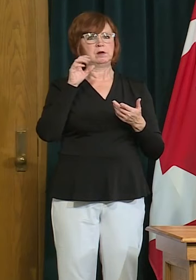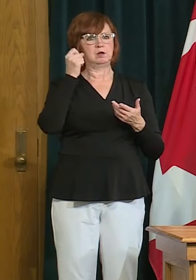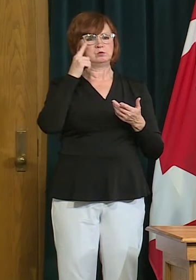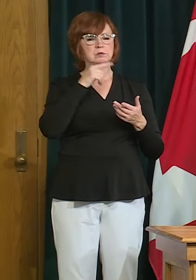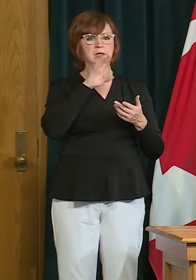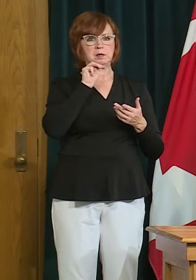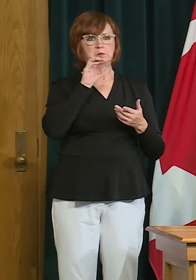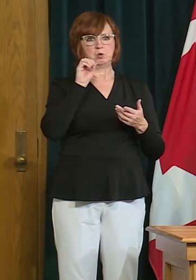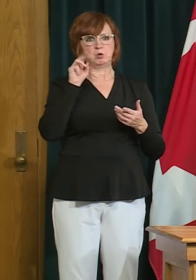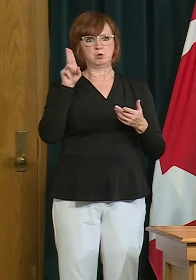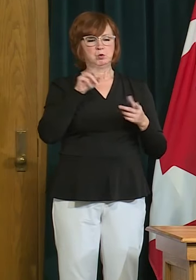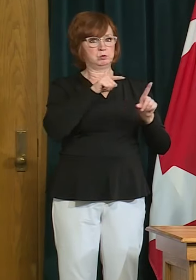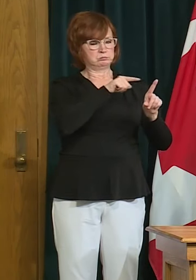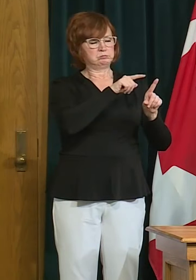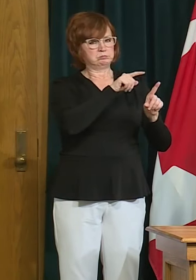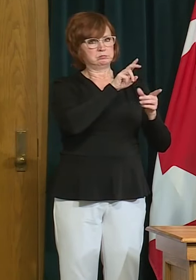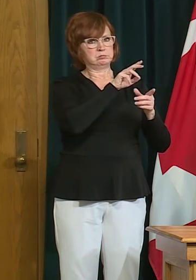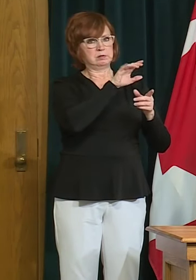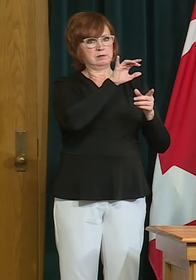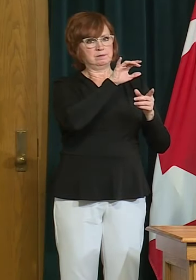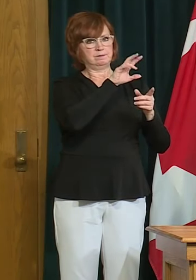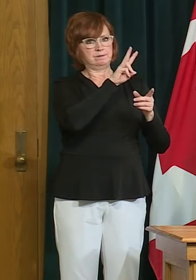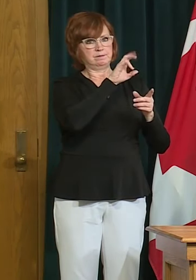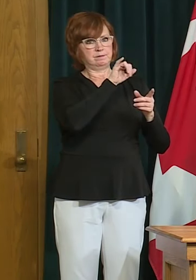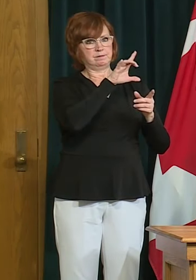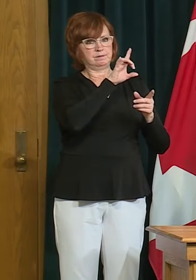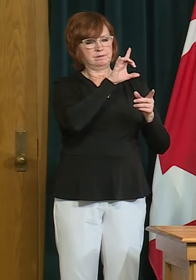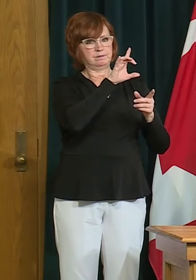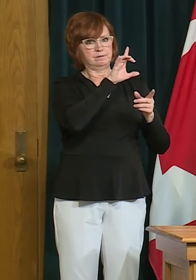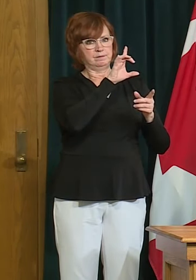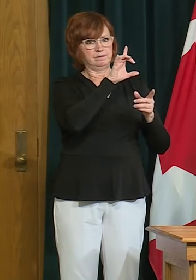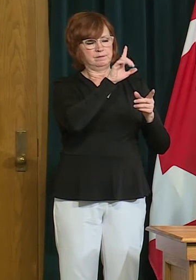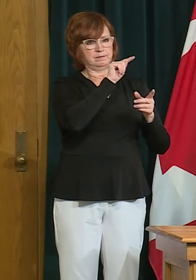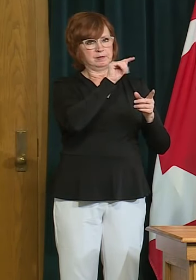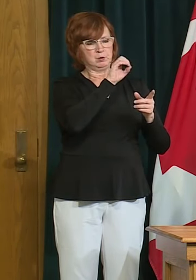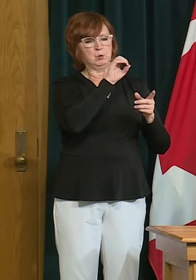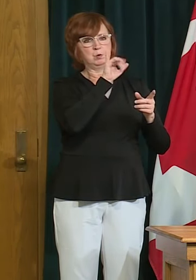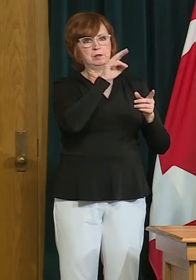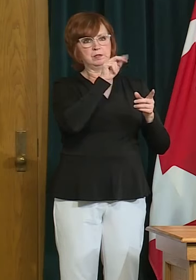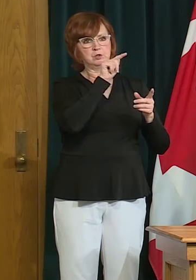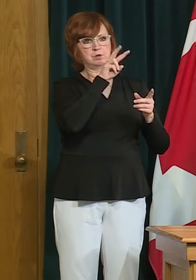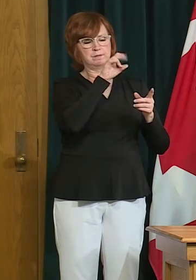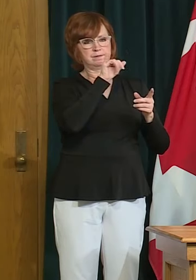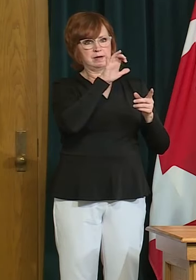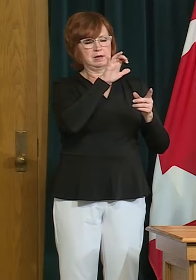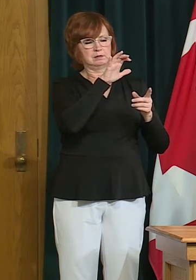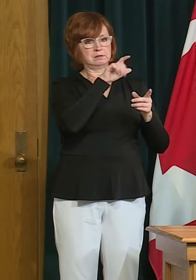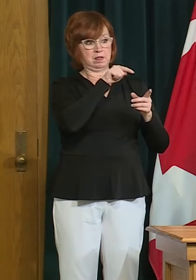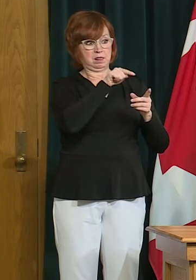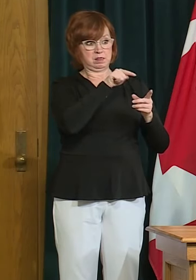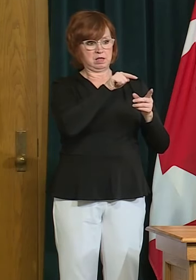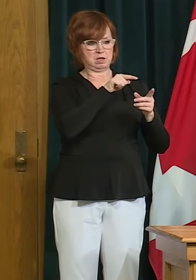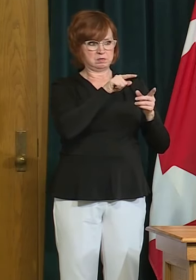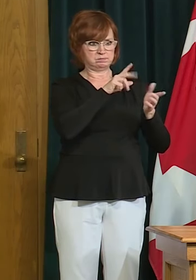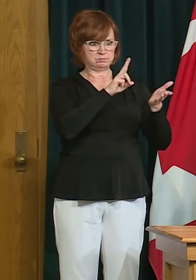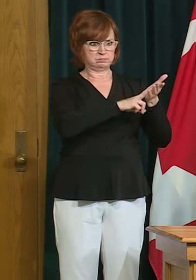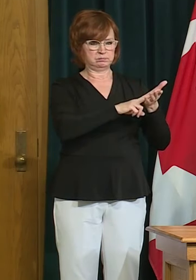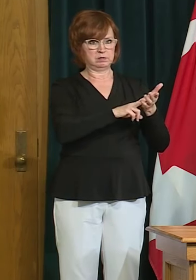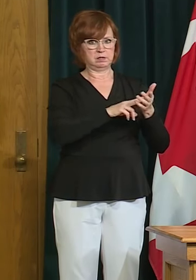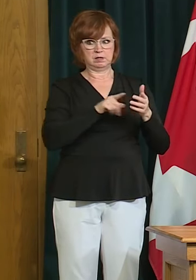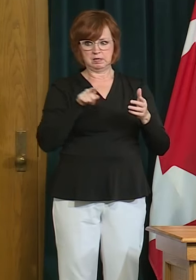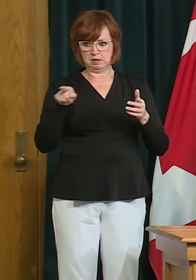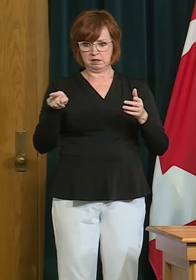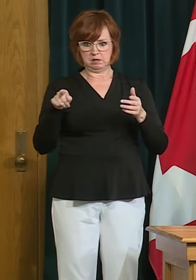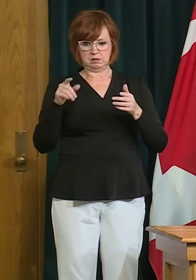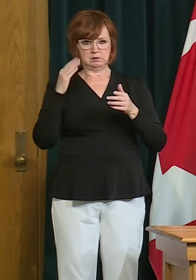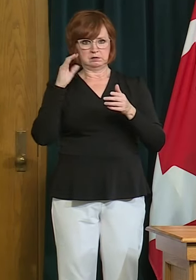more specifically veto intervac with the the international vaccine institute on on exactly this type of information sharing um